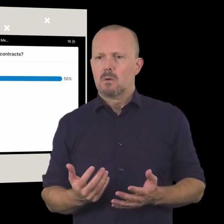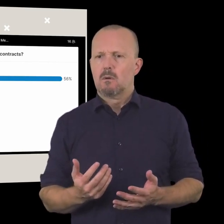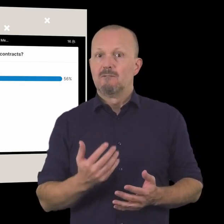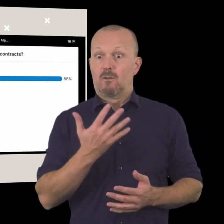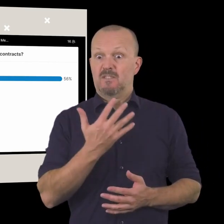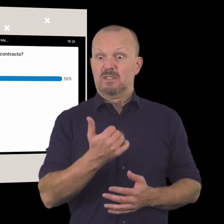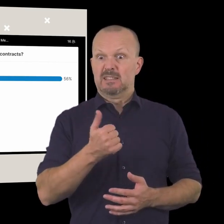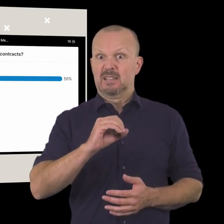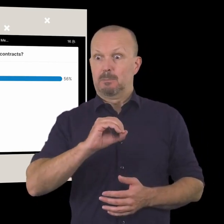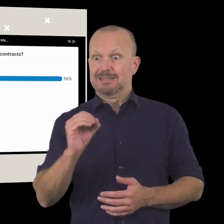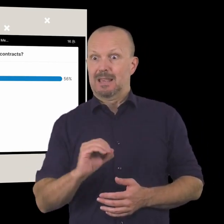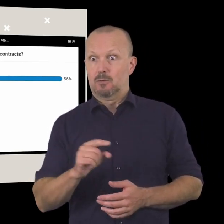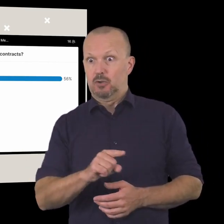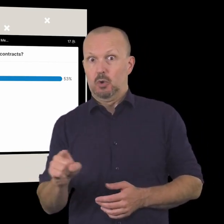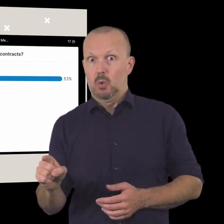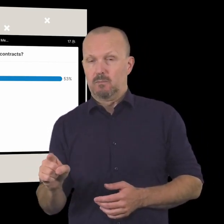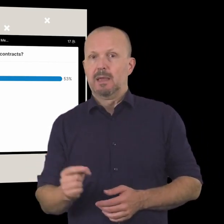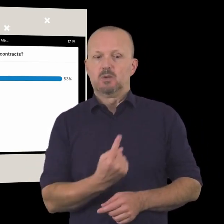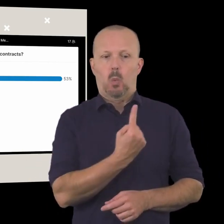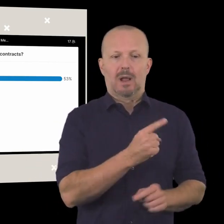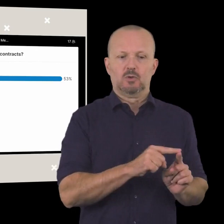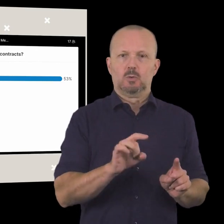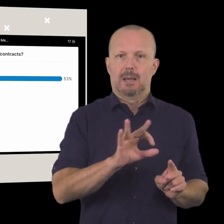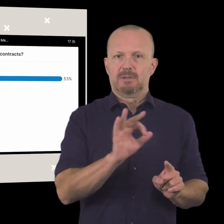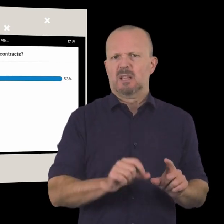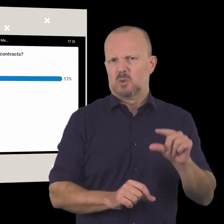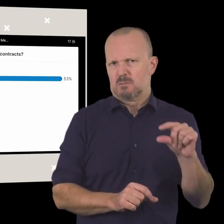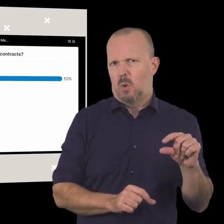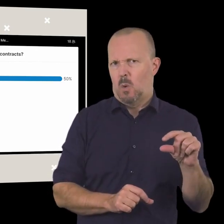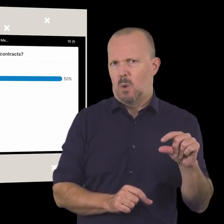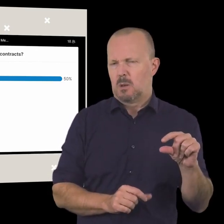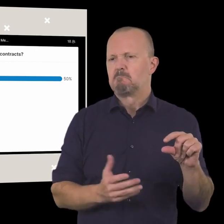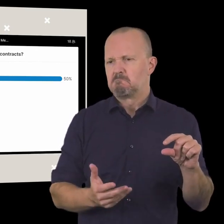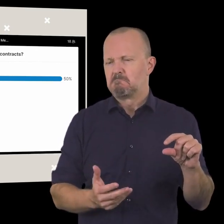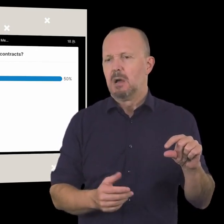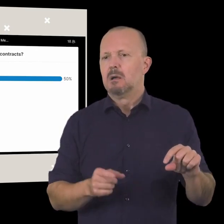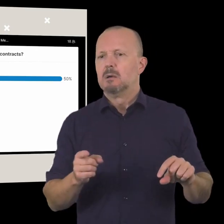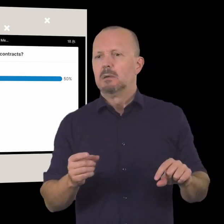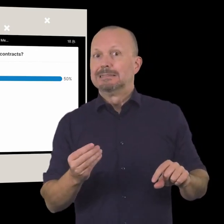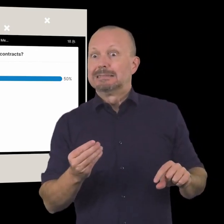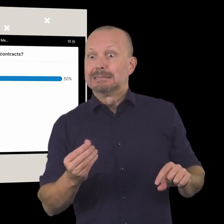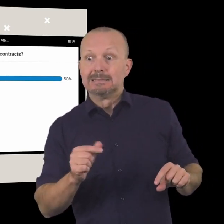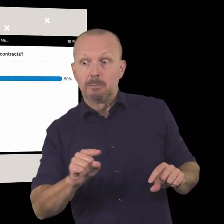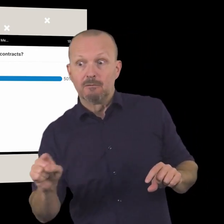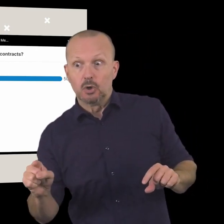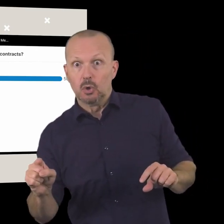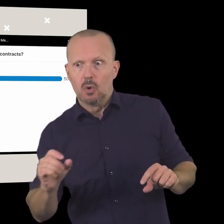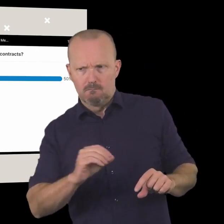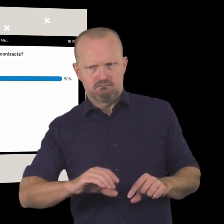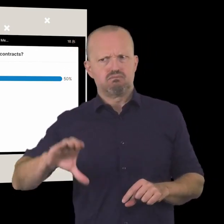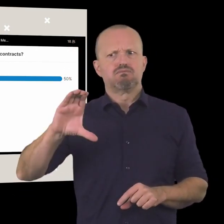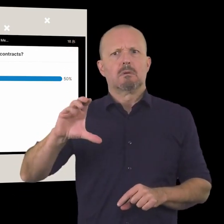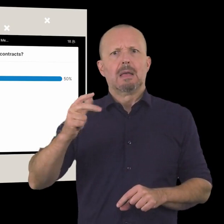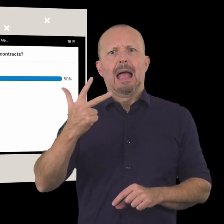income for 56 percent of you comes from contracts so not not a huge number uh but for some of you uh 80 to 90